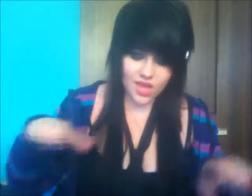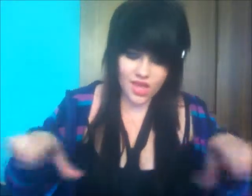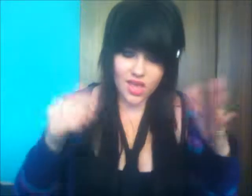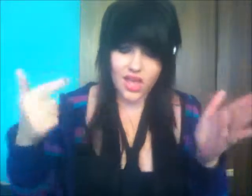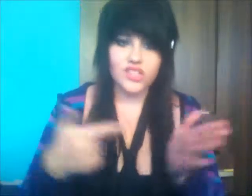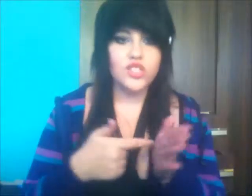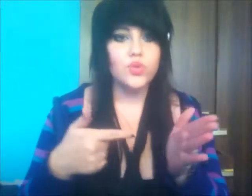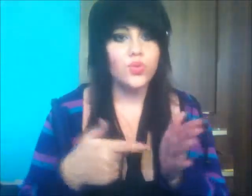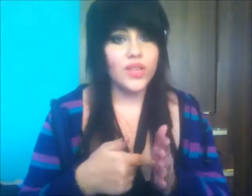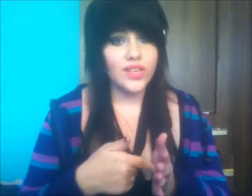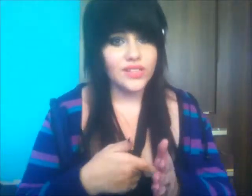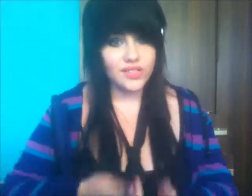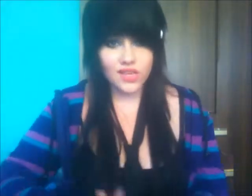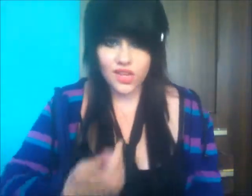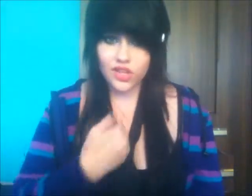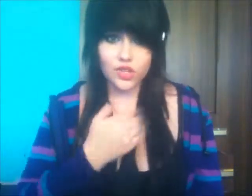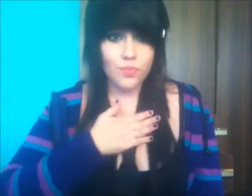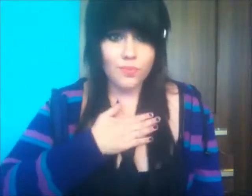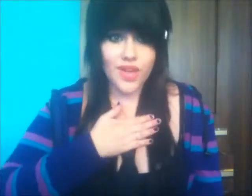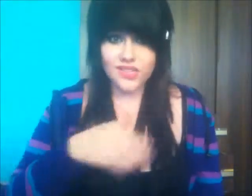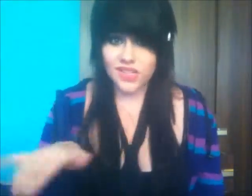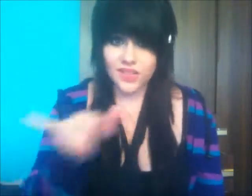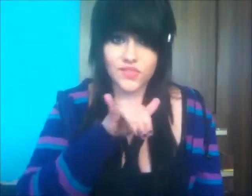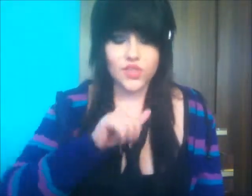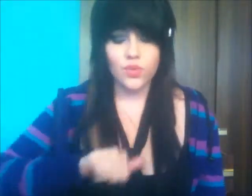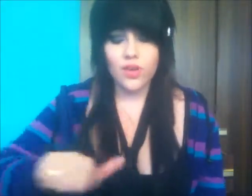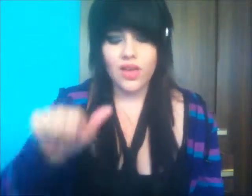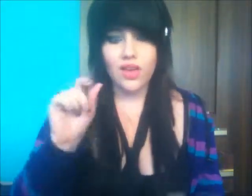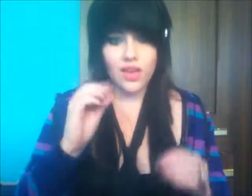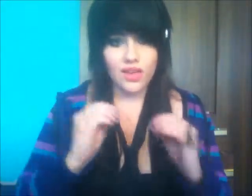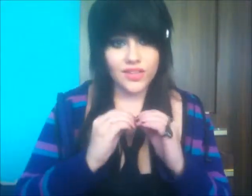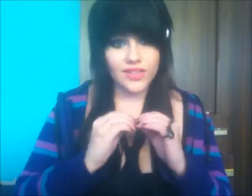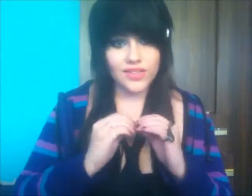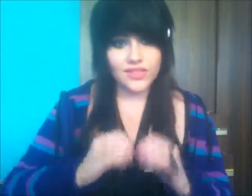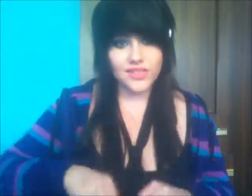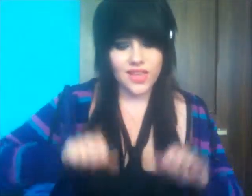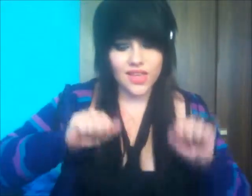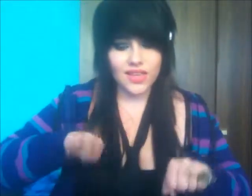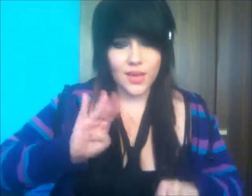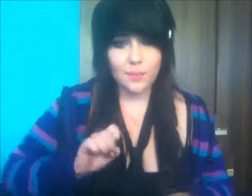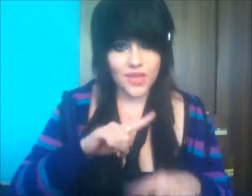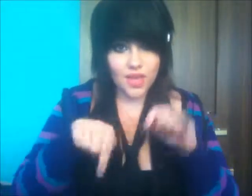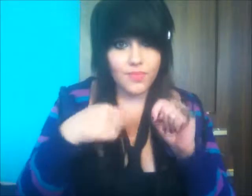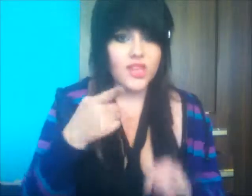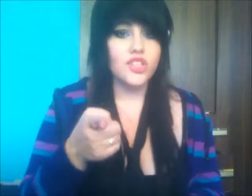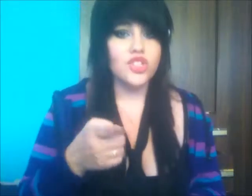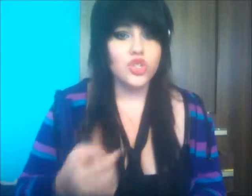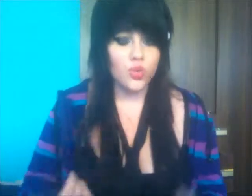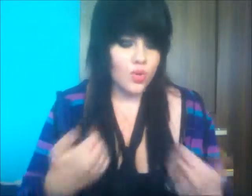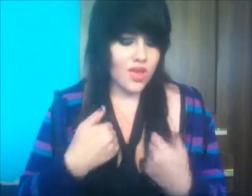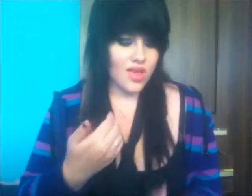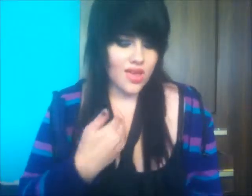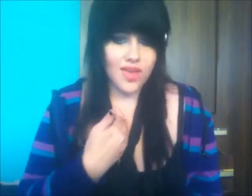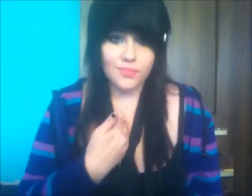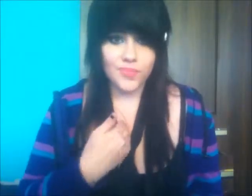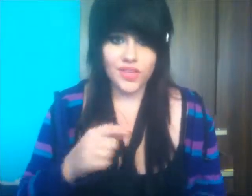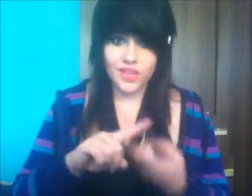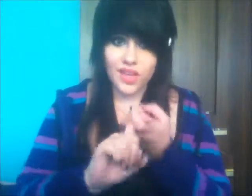I do this, to myself, to a kiss Can't be a blade, you have me,